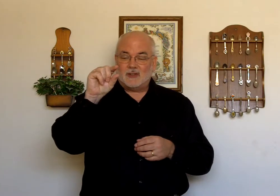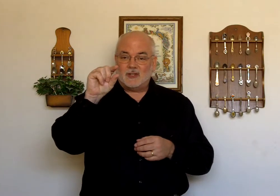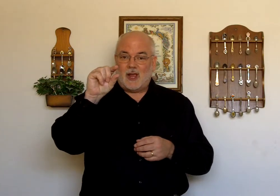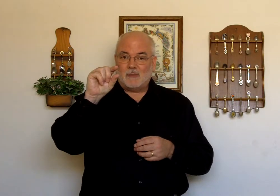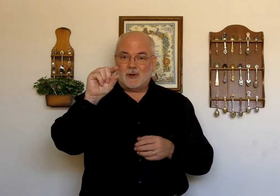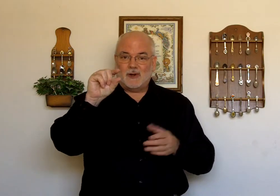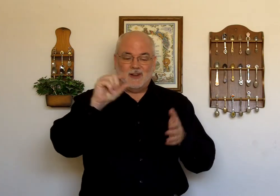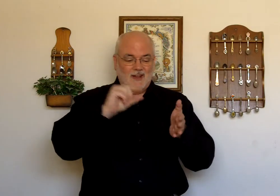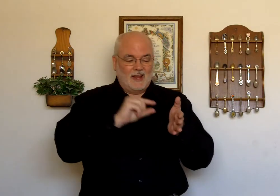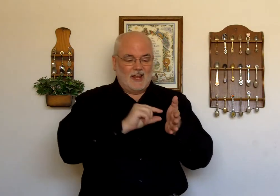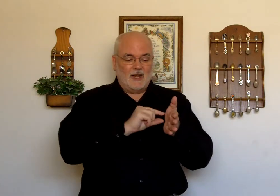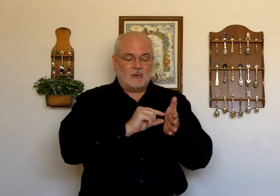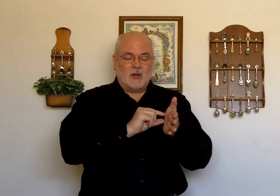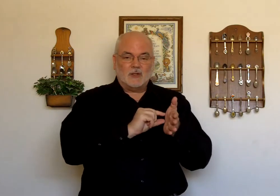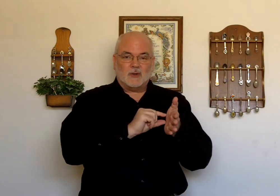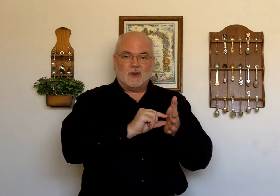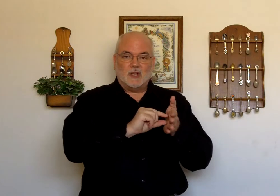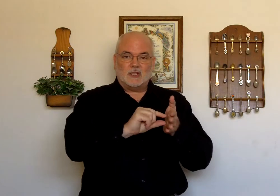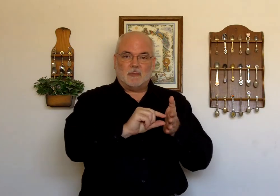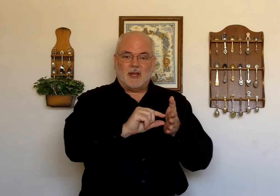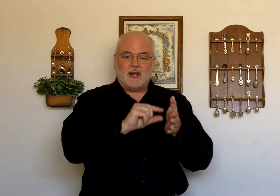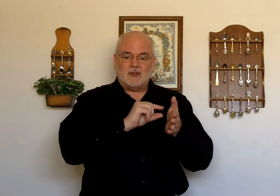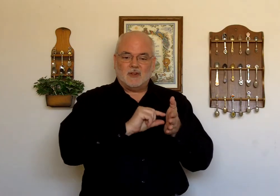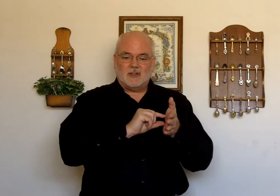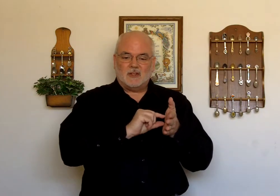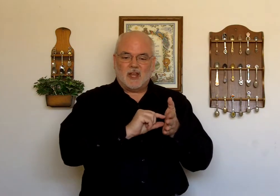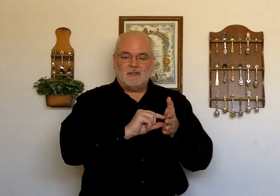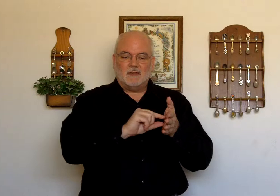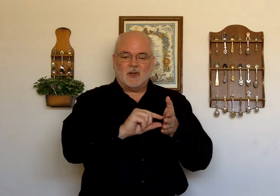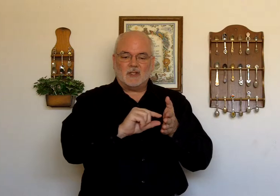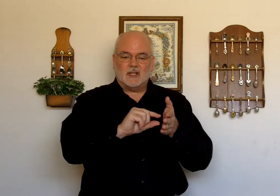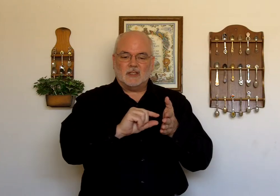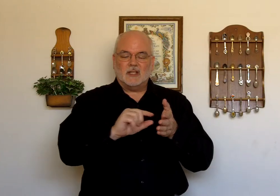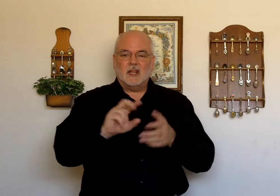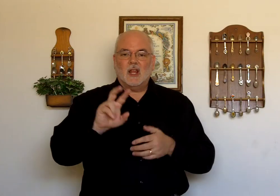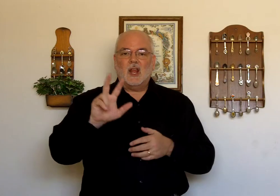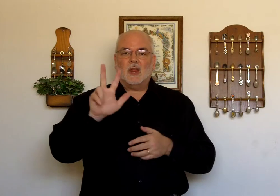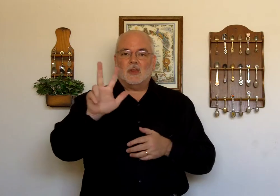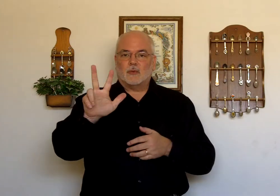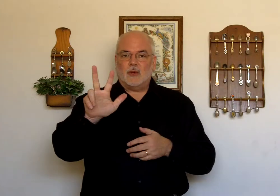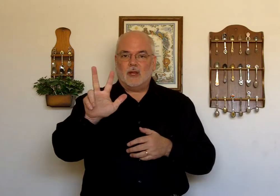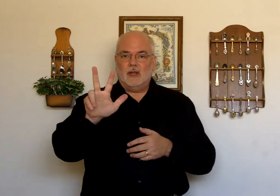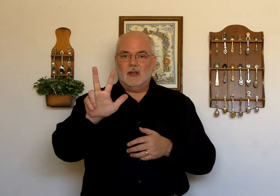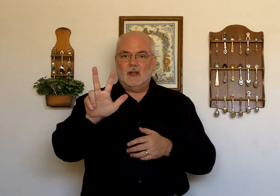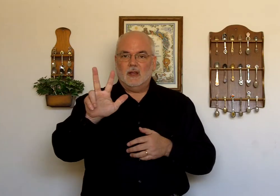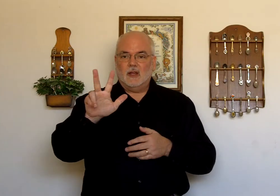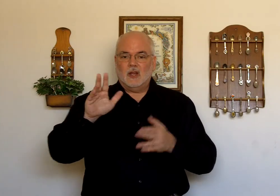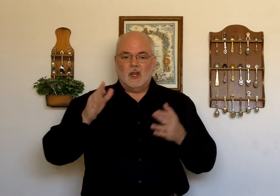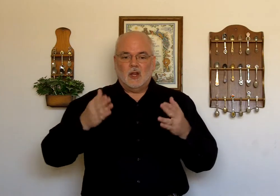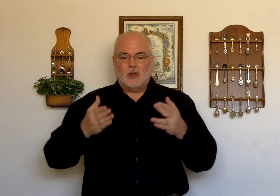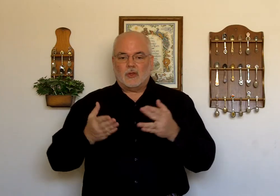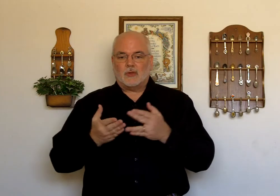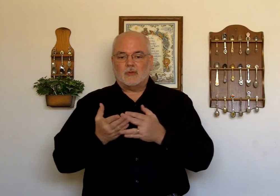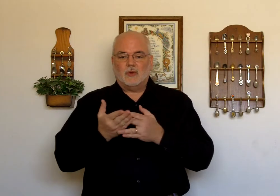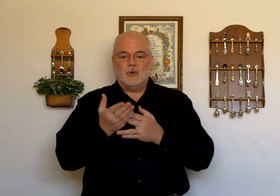chapter. And it runs across the page. Okay? Verses. 3. Through.